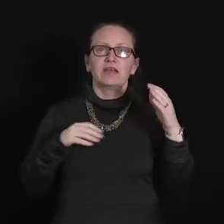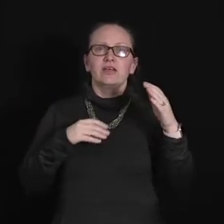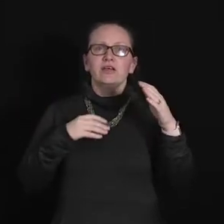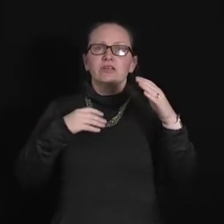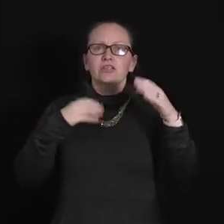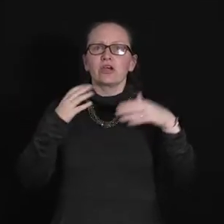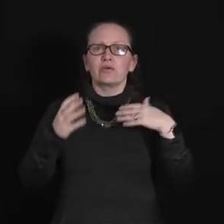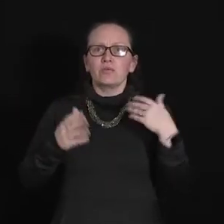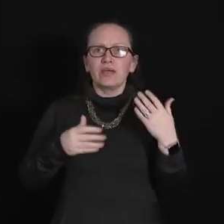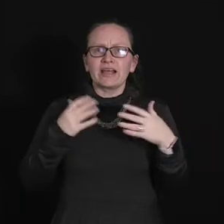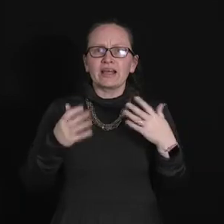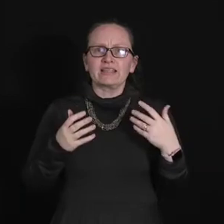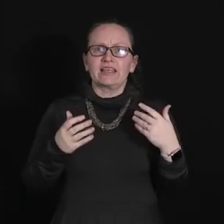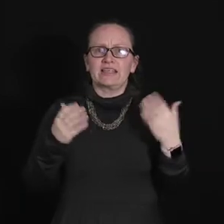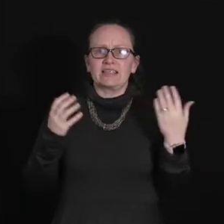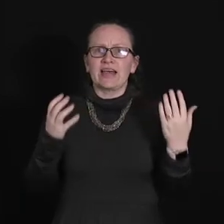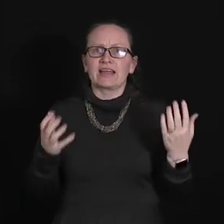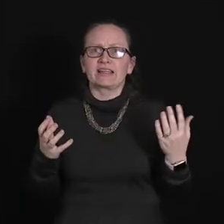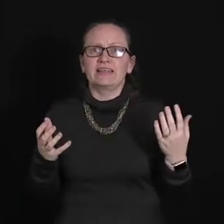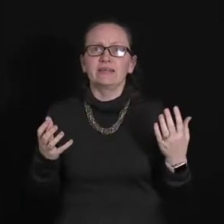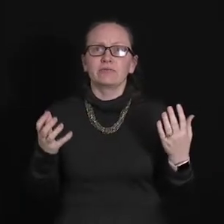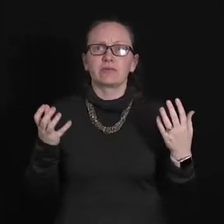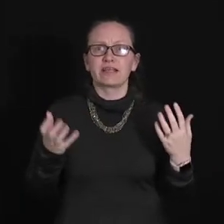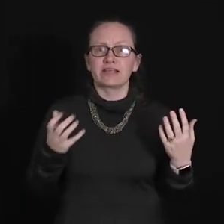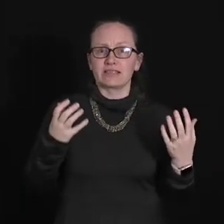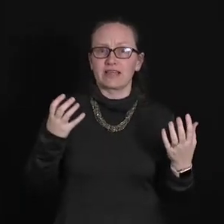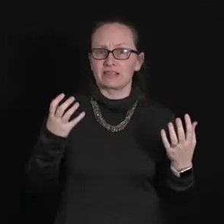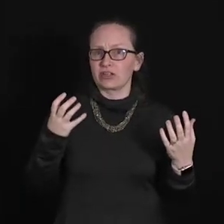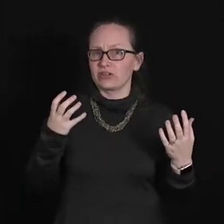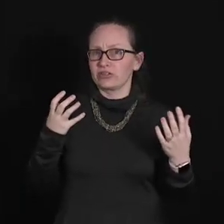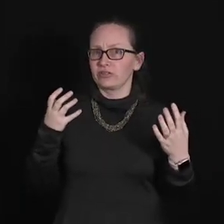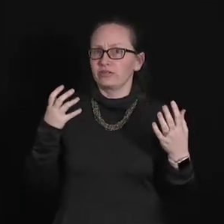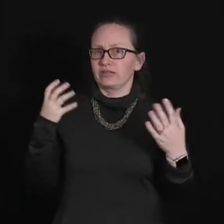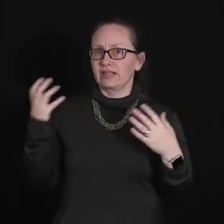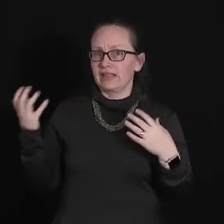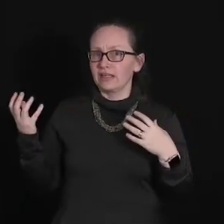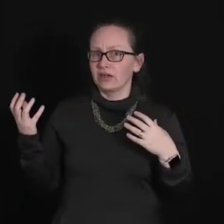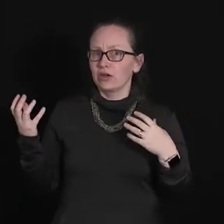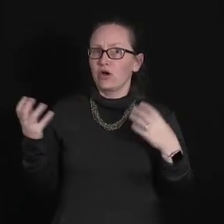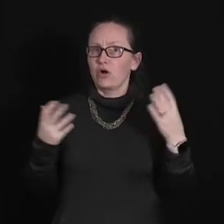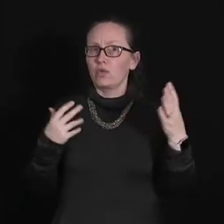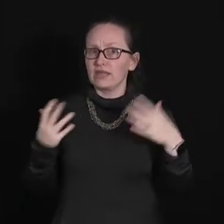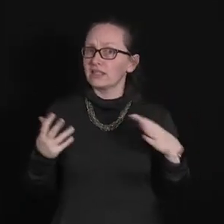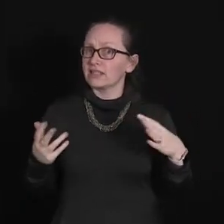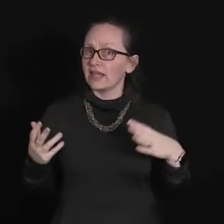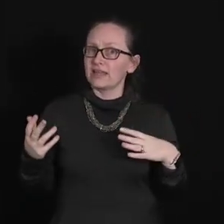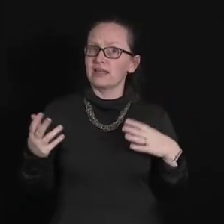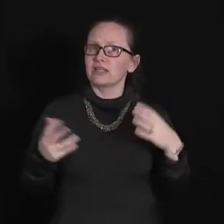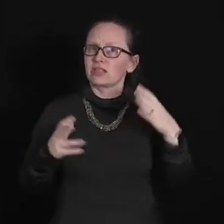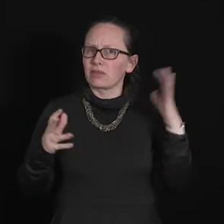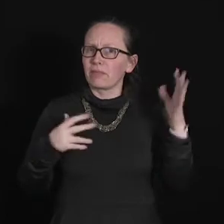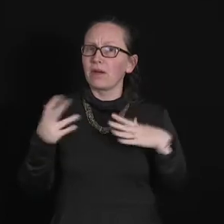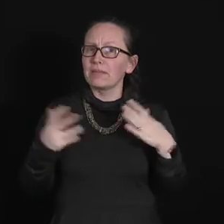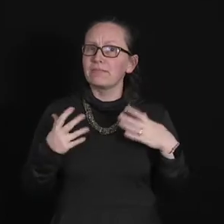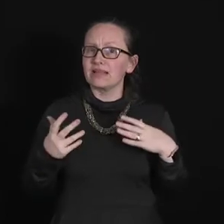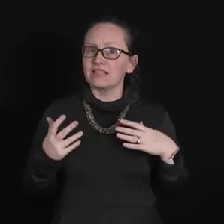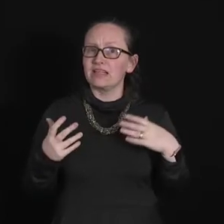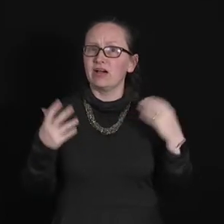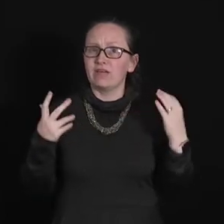So we can't say exactly when our detector is going to click all we can say is the probability of